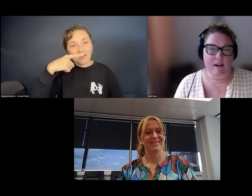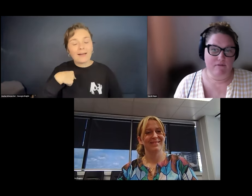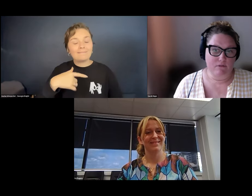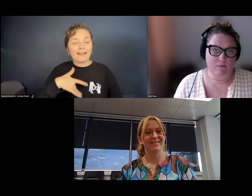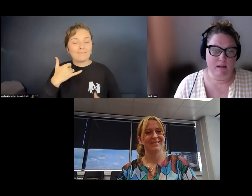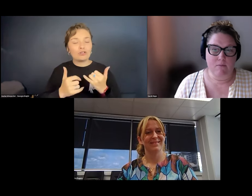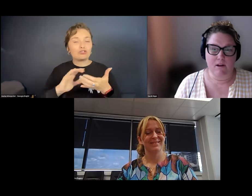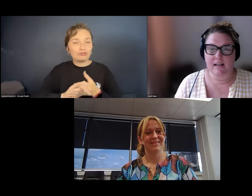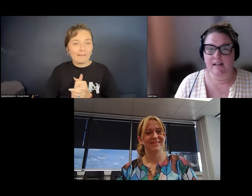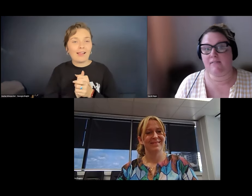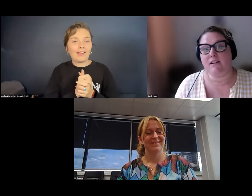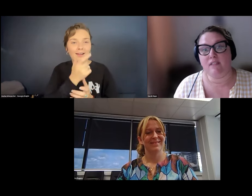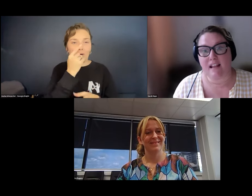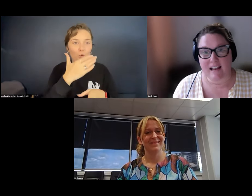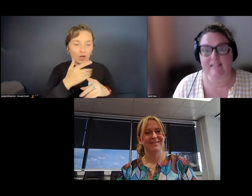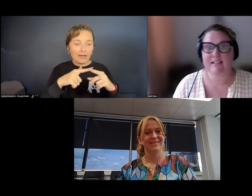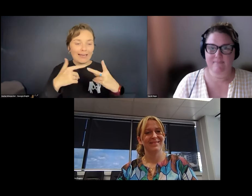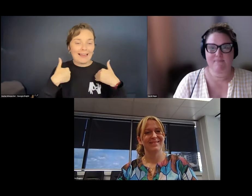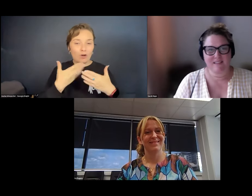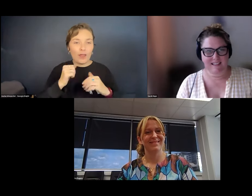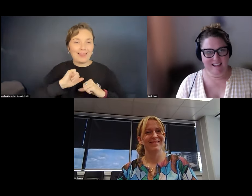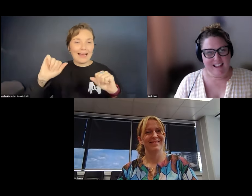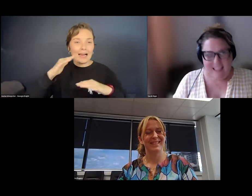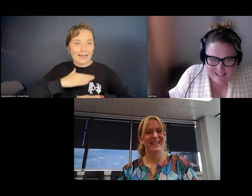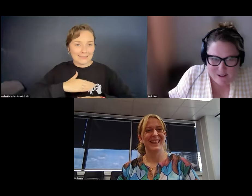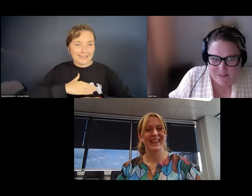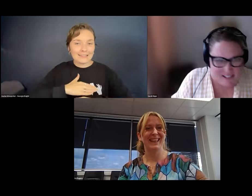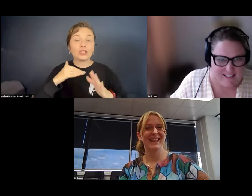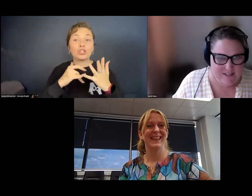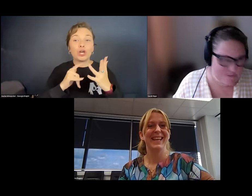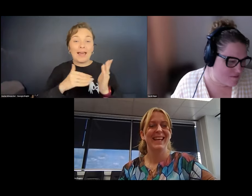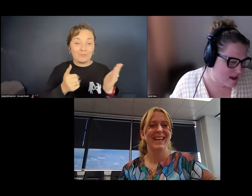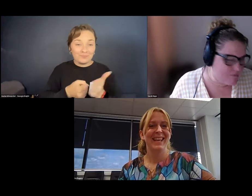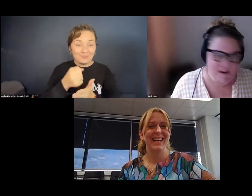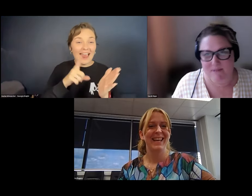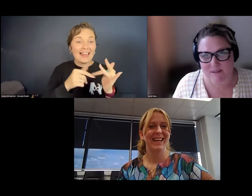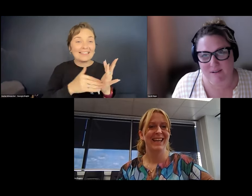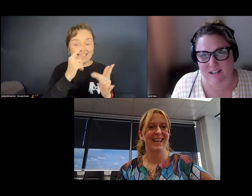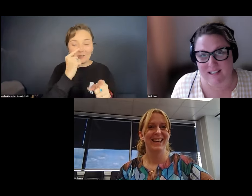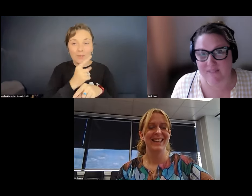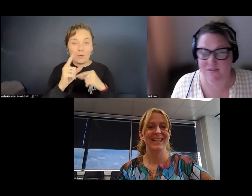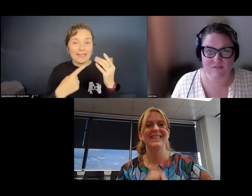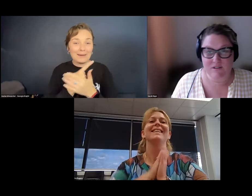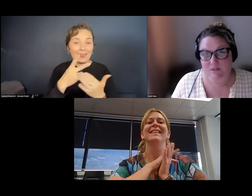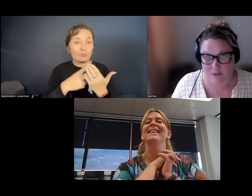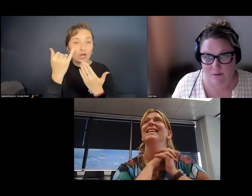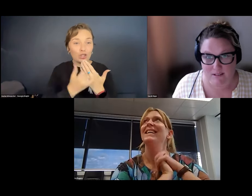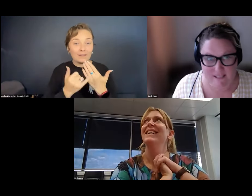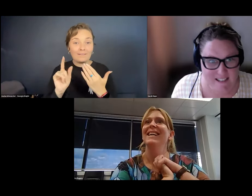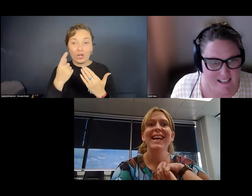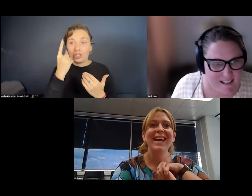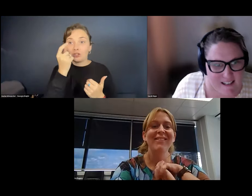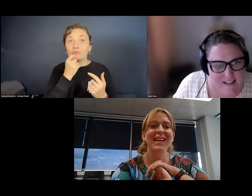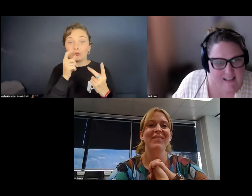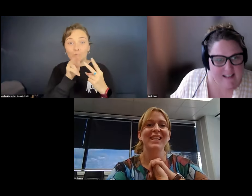very grateful to be working and living on their land. So over to Liz to talk more about what happened to the project after those first two tours.